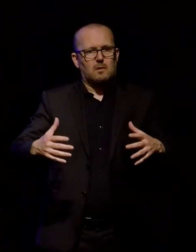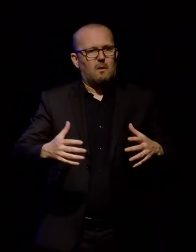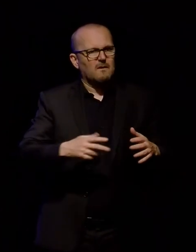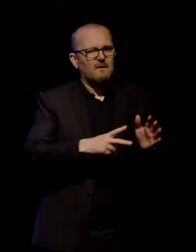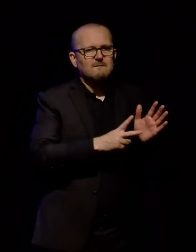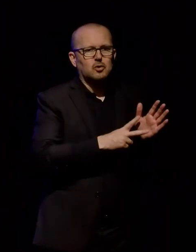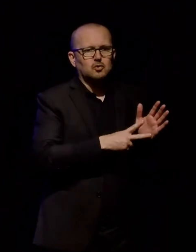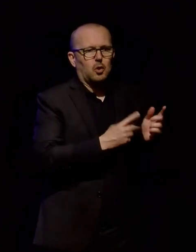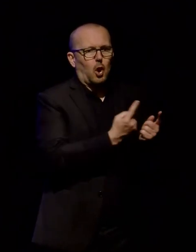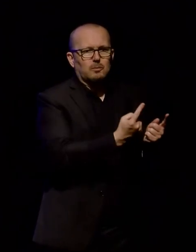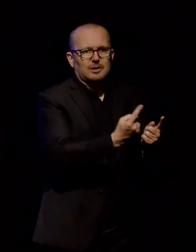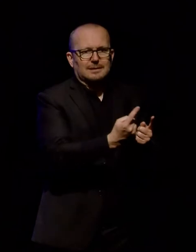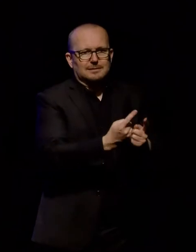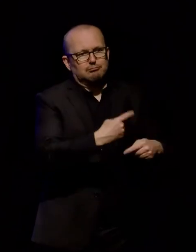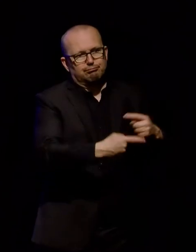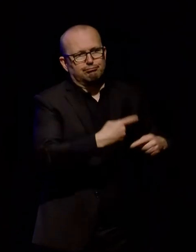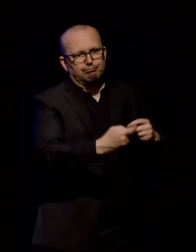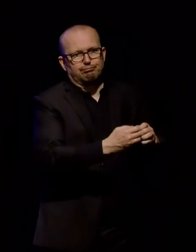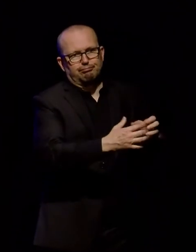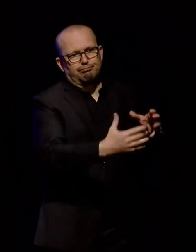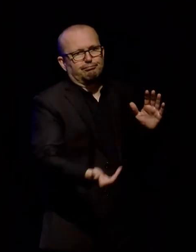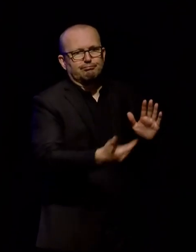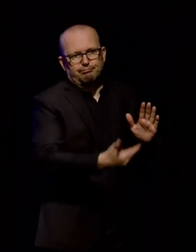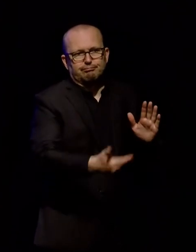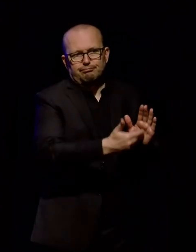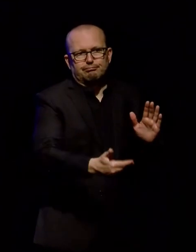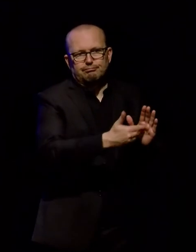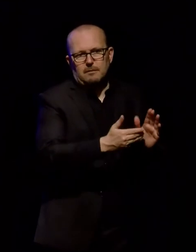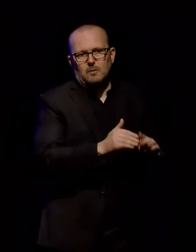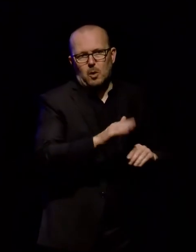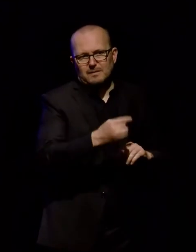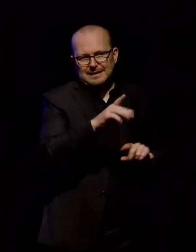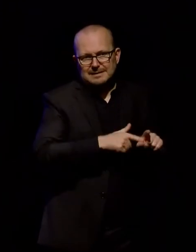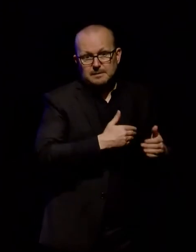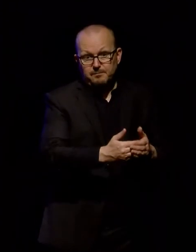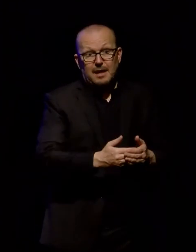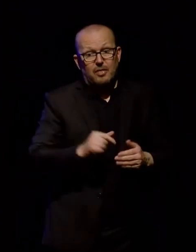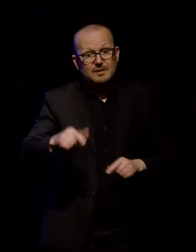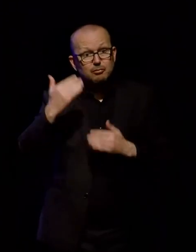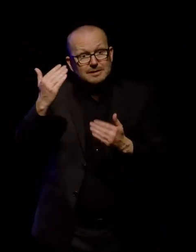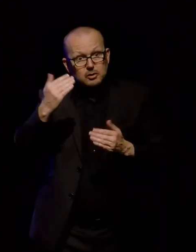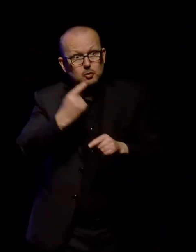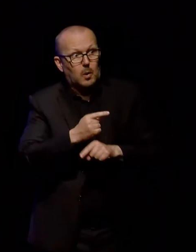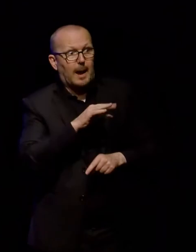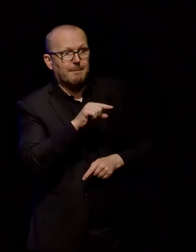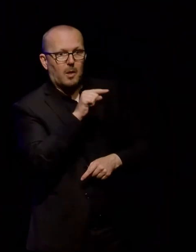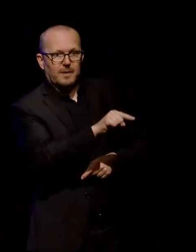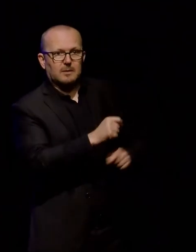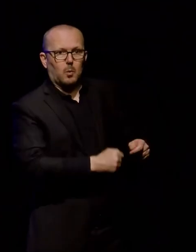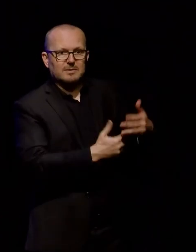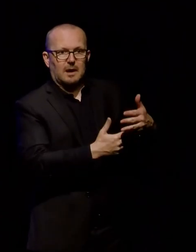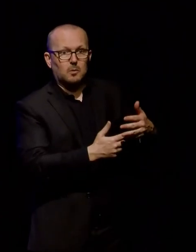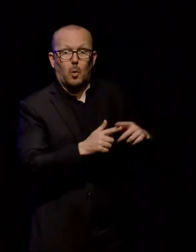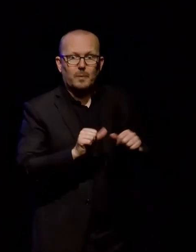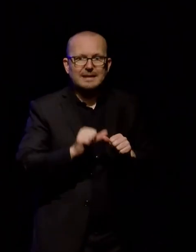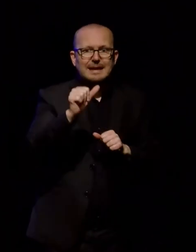across New Zealand for more than a decade. So this presentation isn't about the website, Big New Shiny website that we did next.